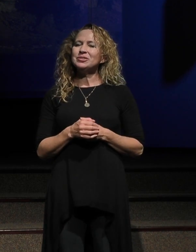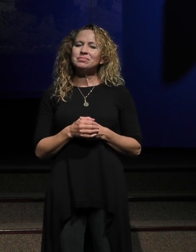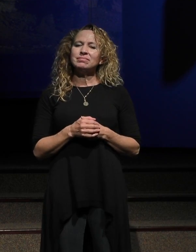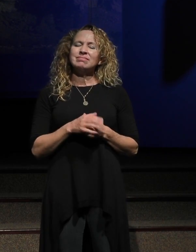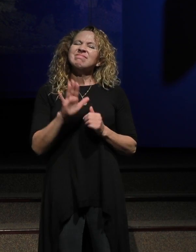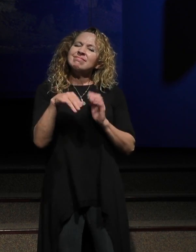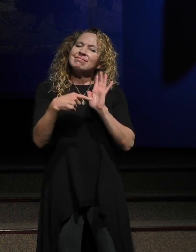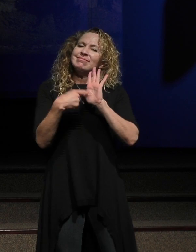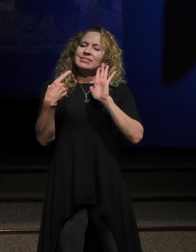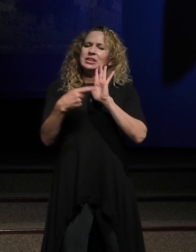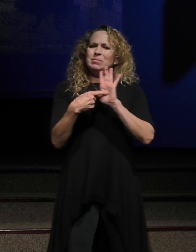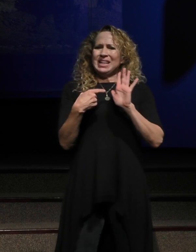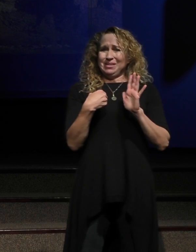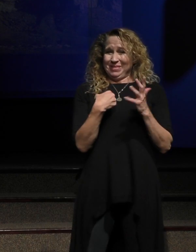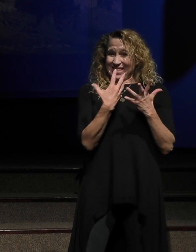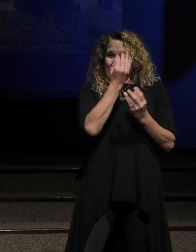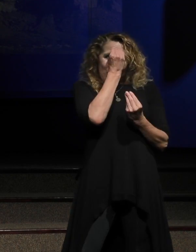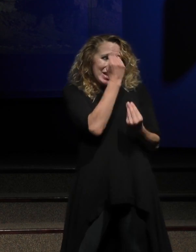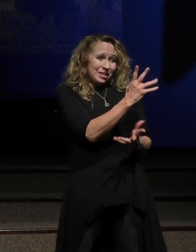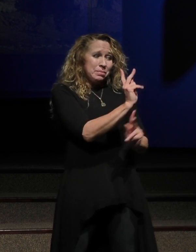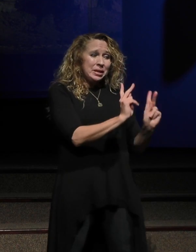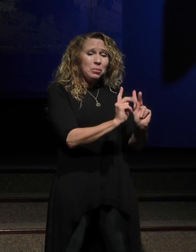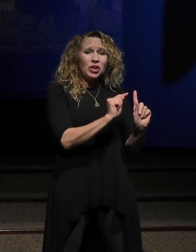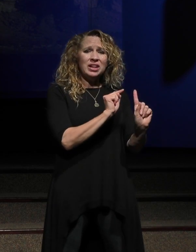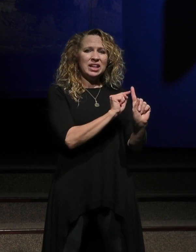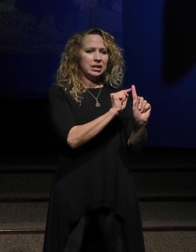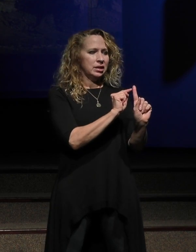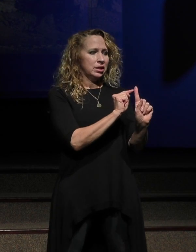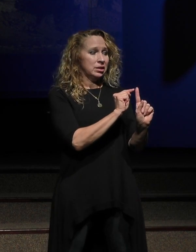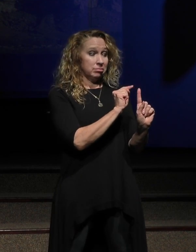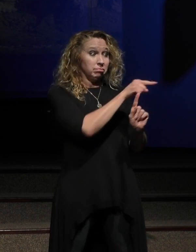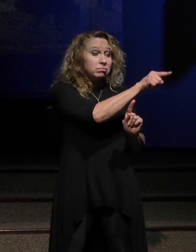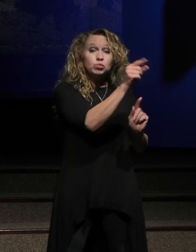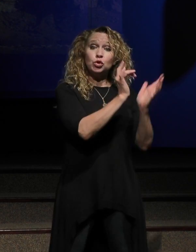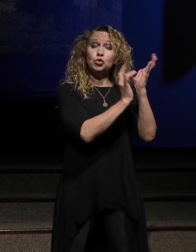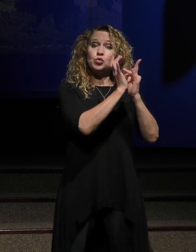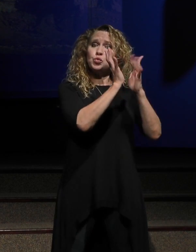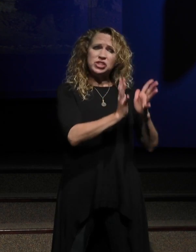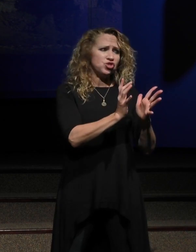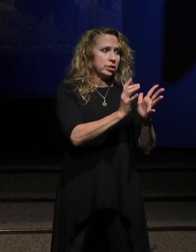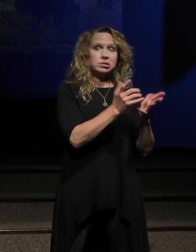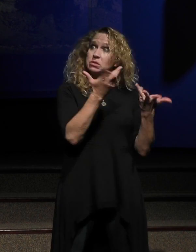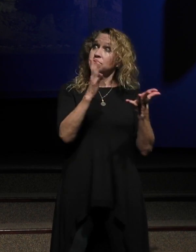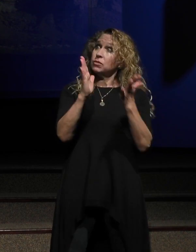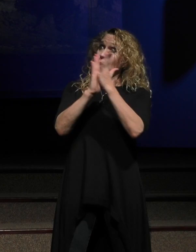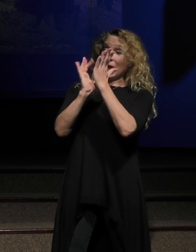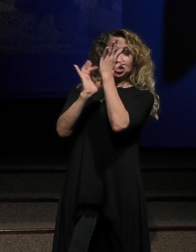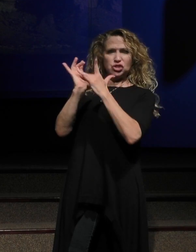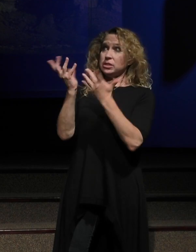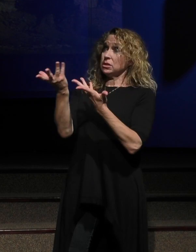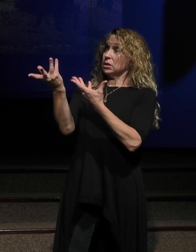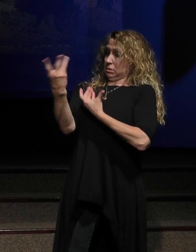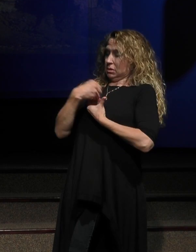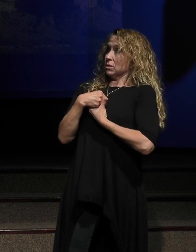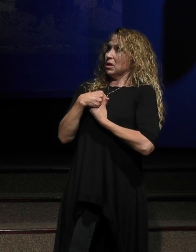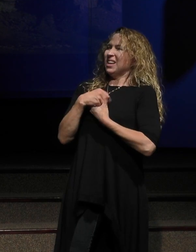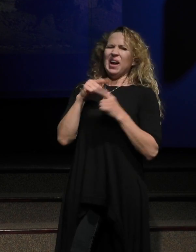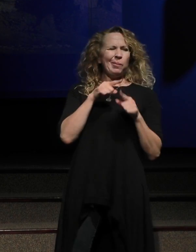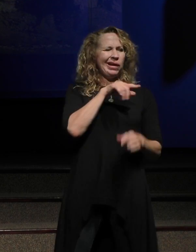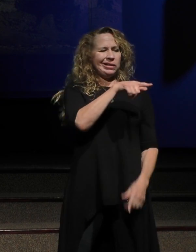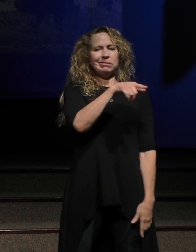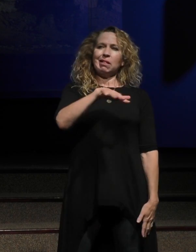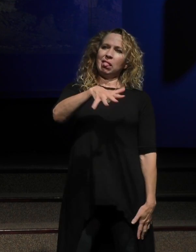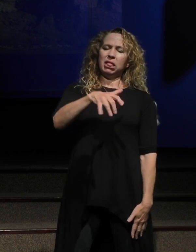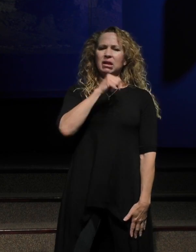And sometimes I want to say to people, they're Christians. They, they've said yes to Jesus Christ, but they're kind of half-hearted